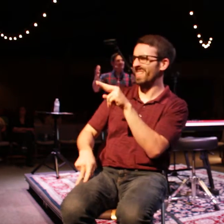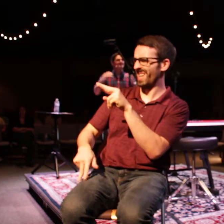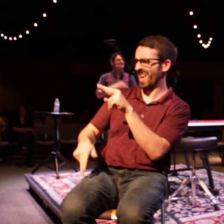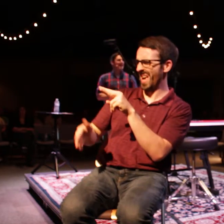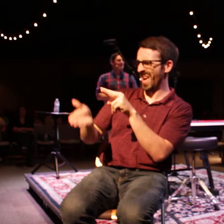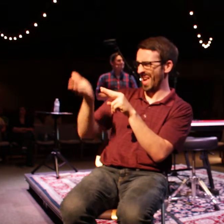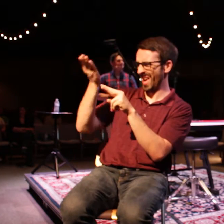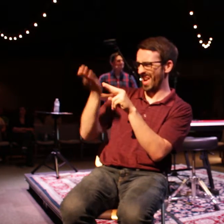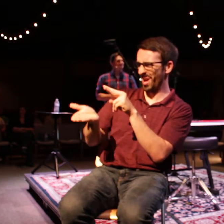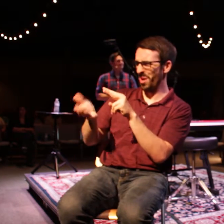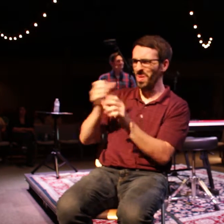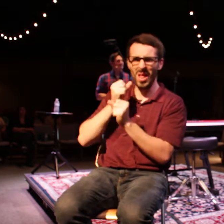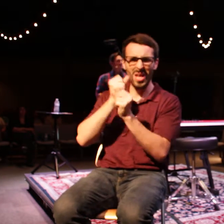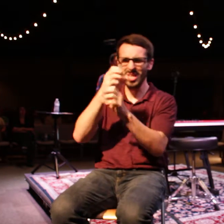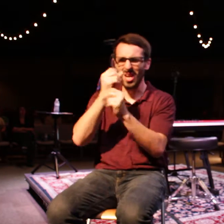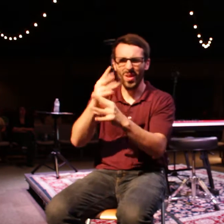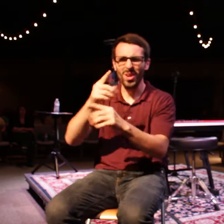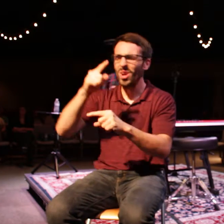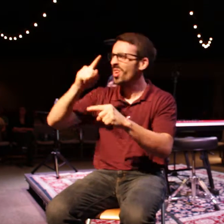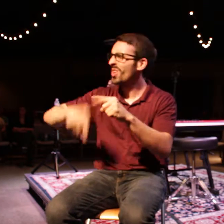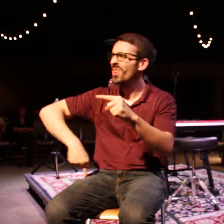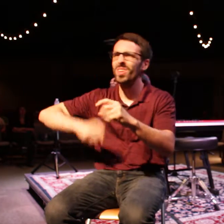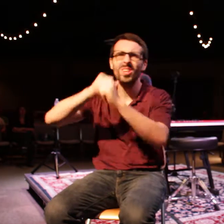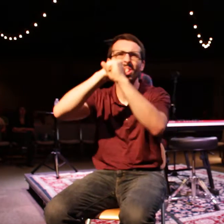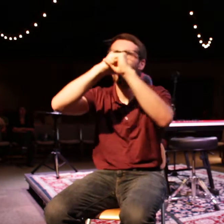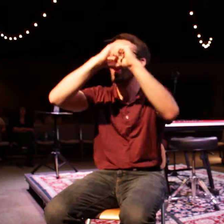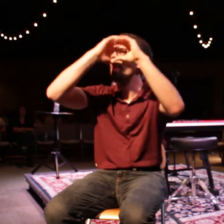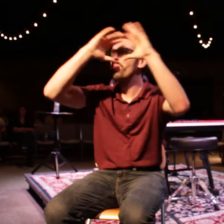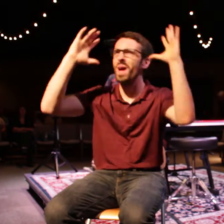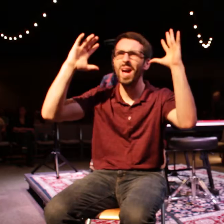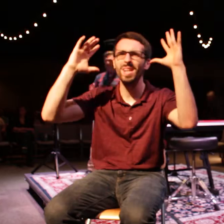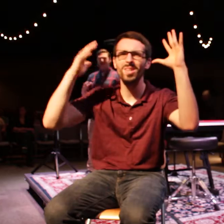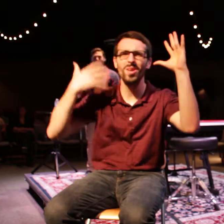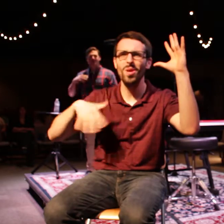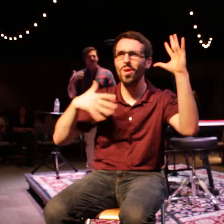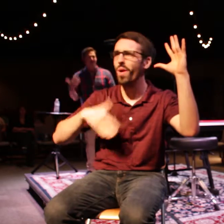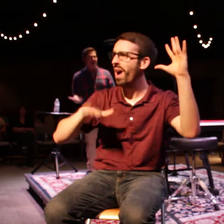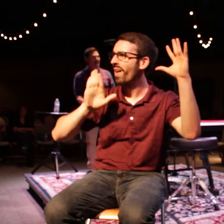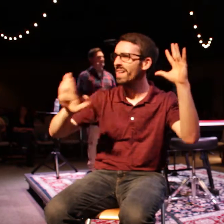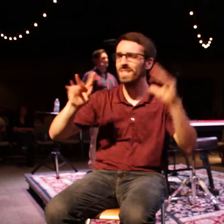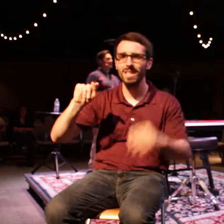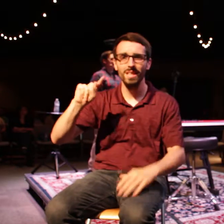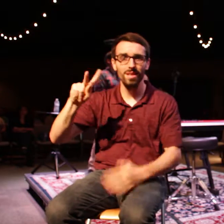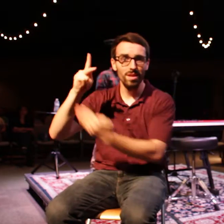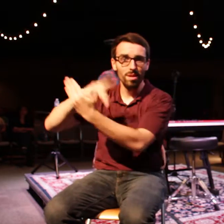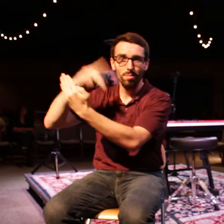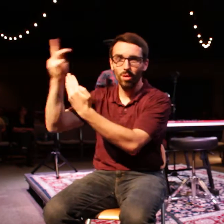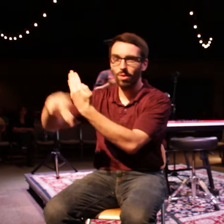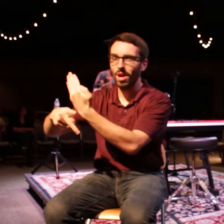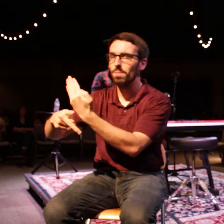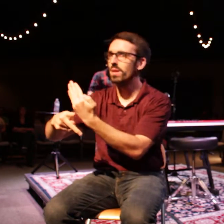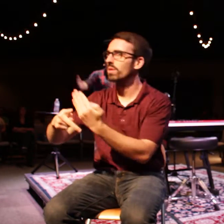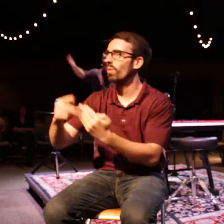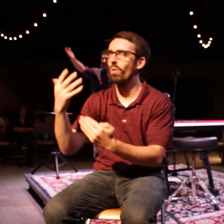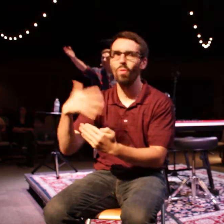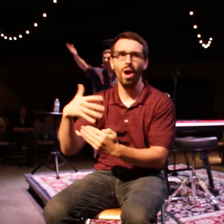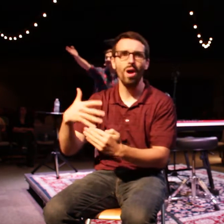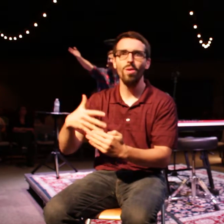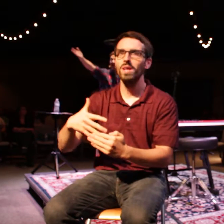into that. He's a guy who, when you watch his show, it's amazing. It's the exact same thing over and over and over again. And he wore that